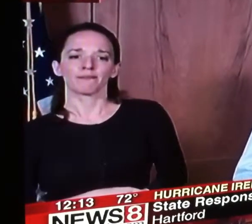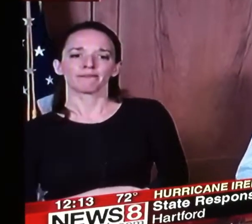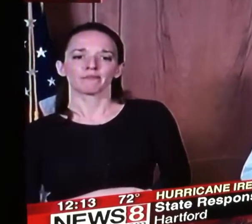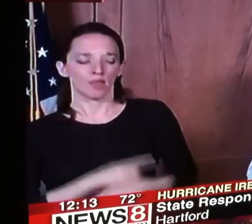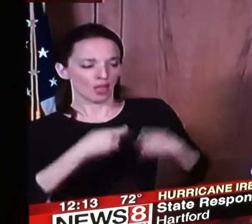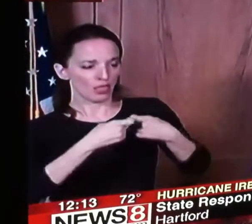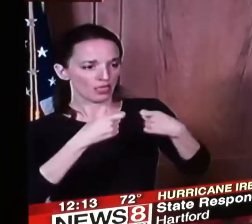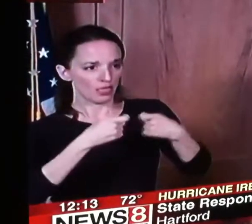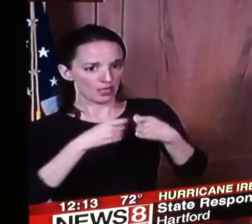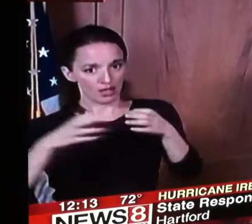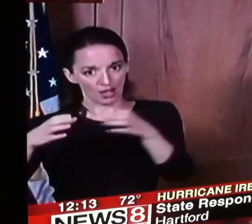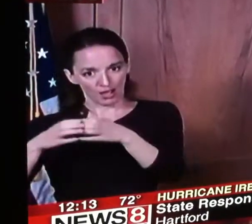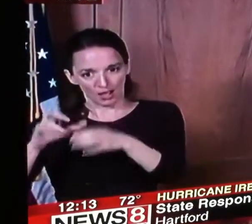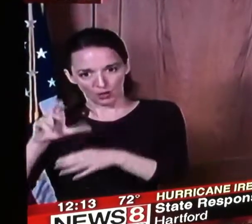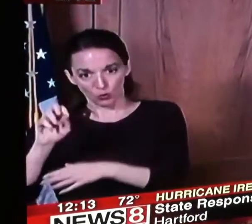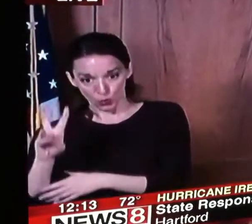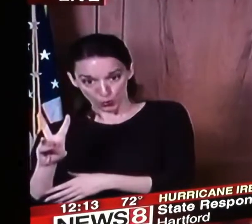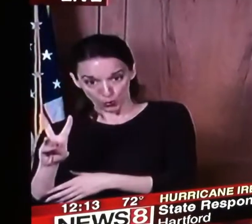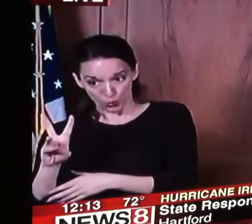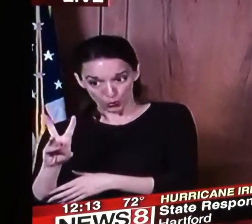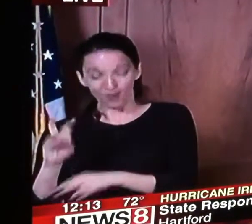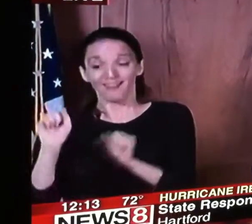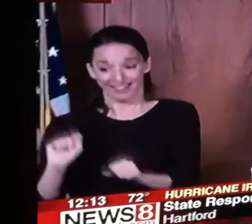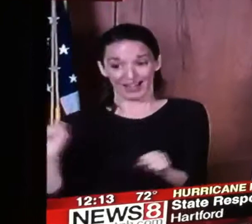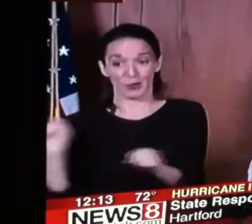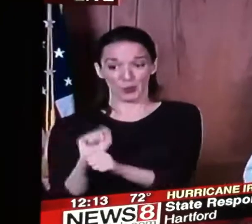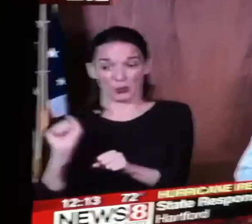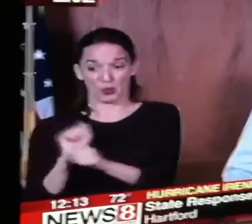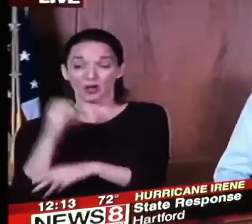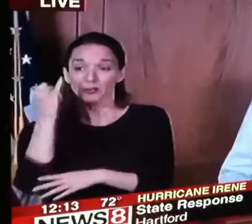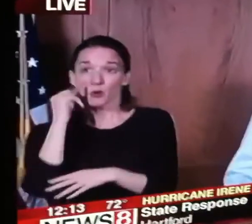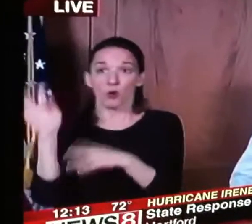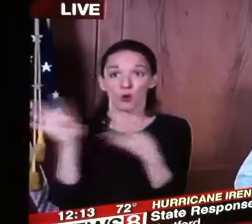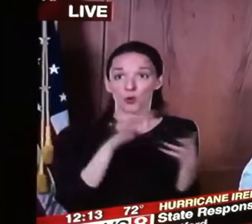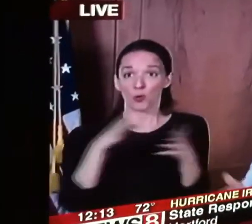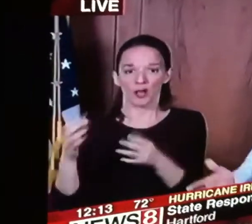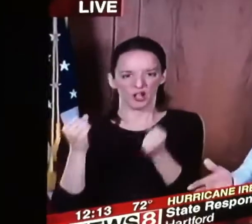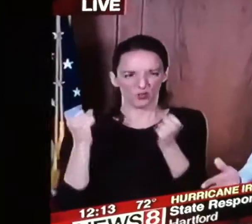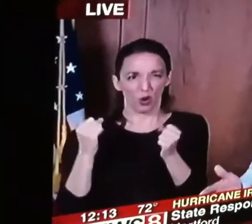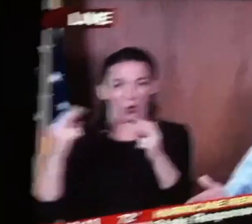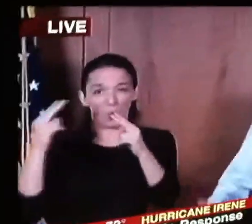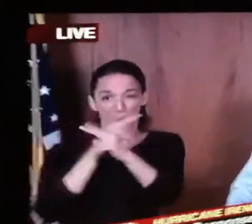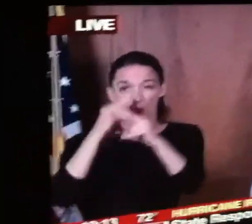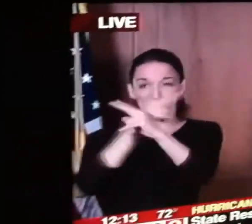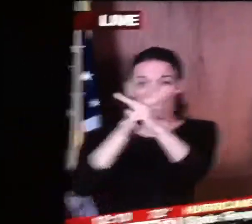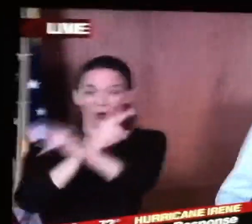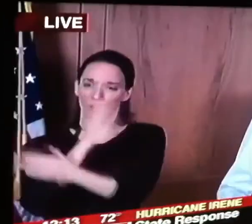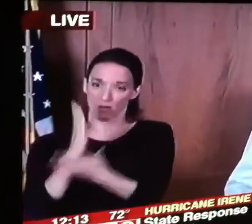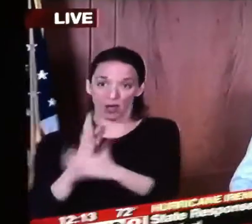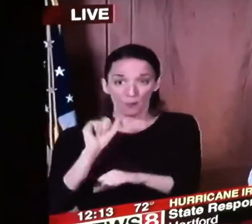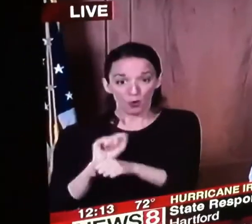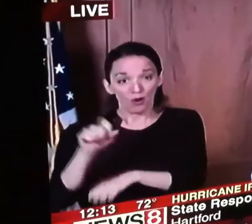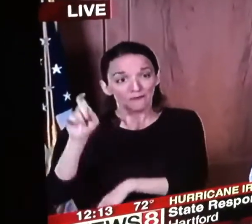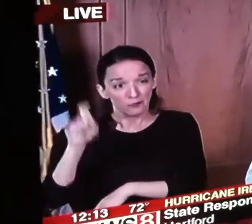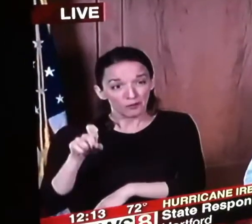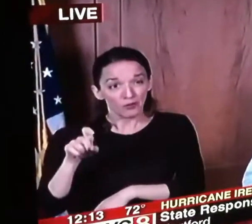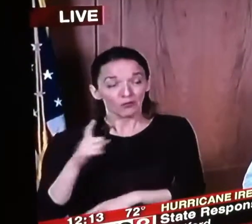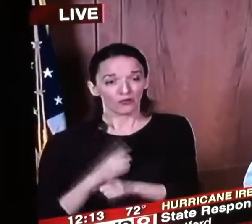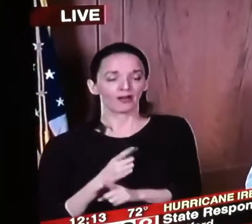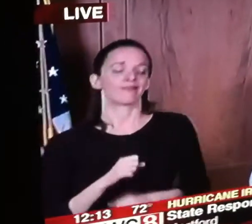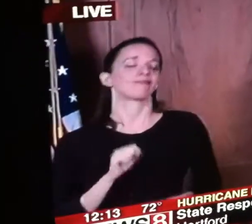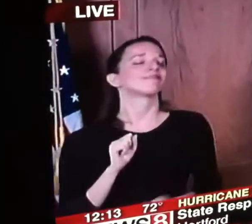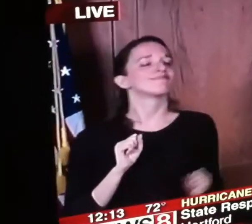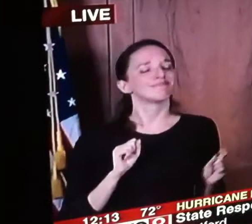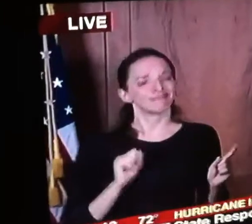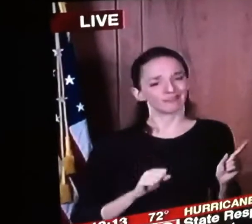in excess of 30 mile an hour they have to stop working correct they're going to make judgments um based on where they are um and uh